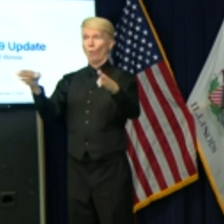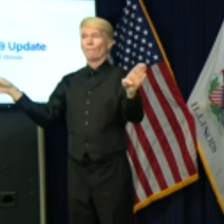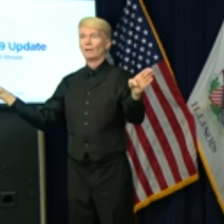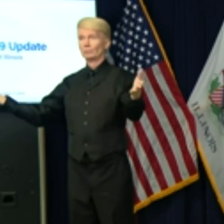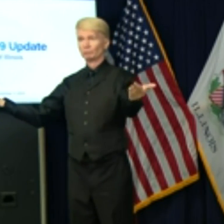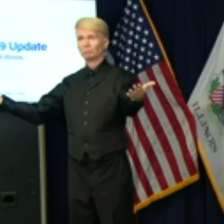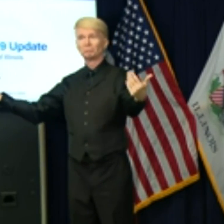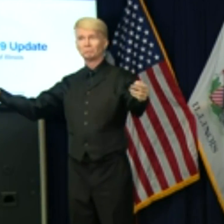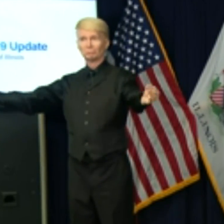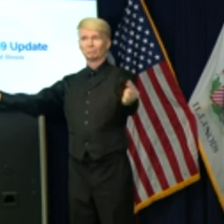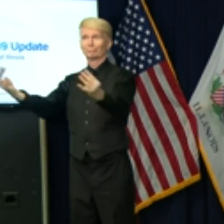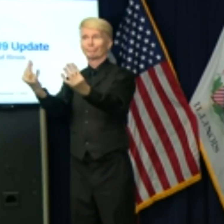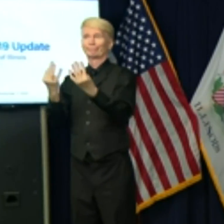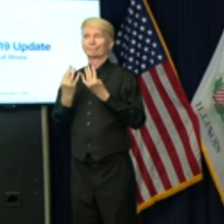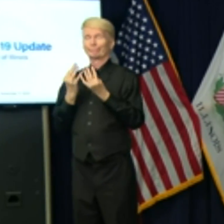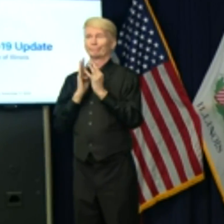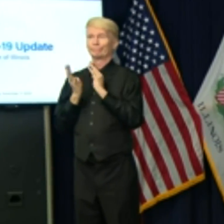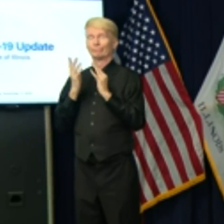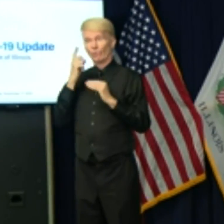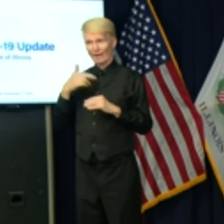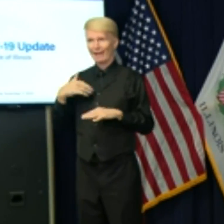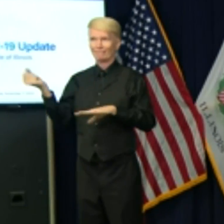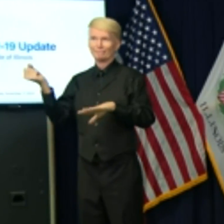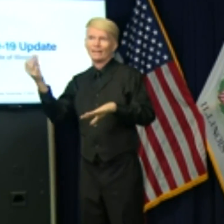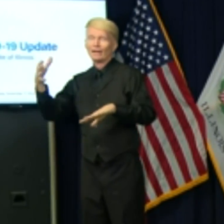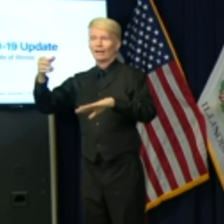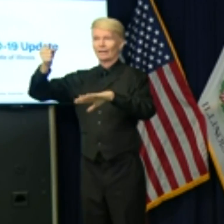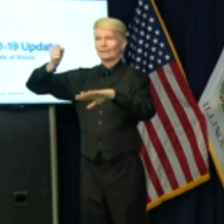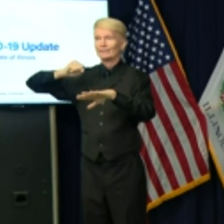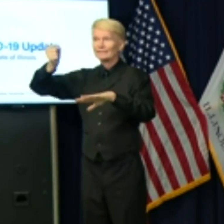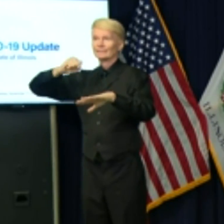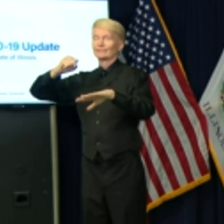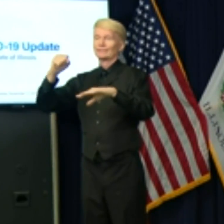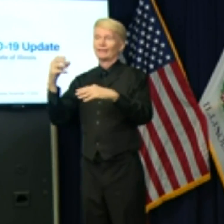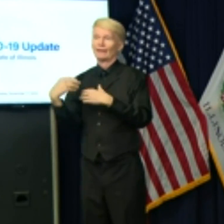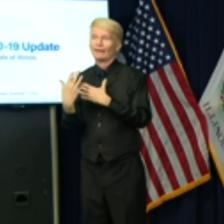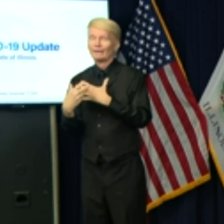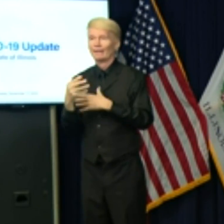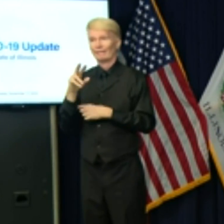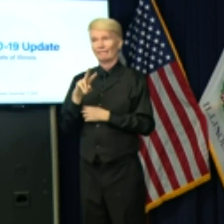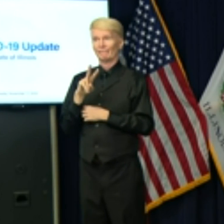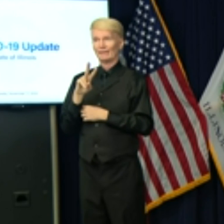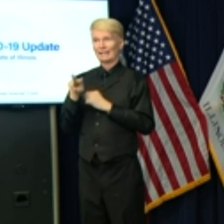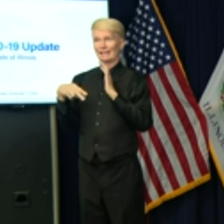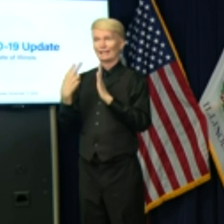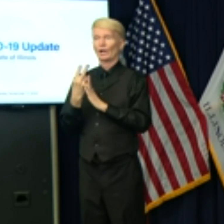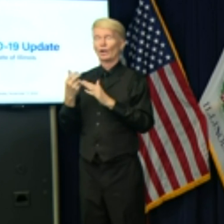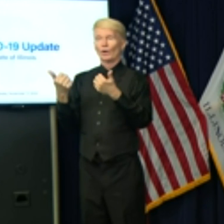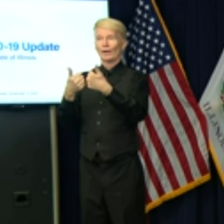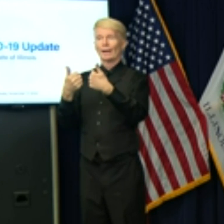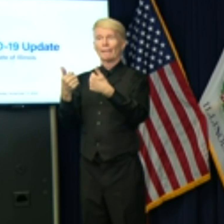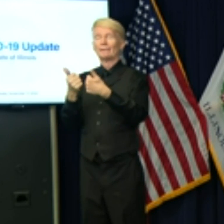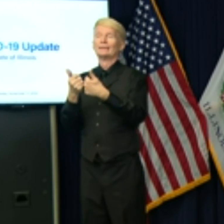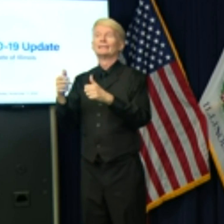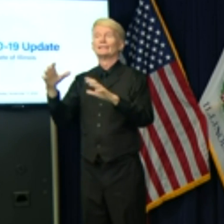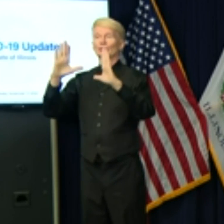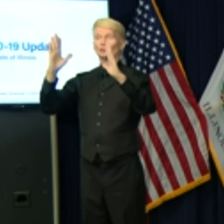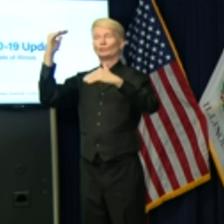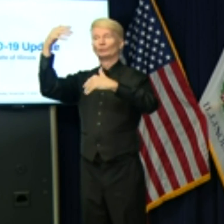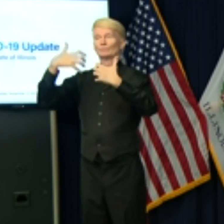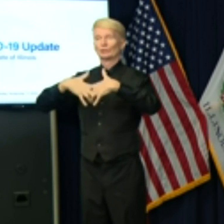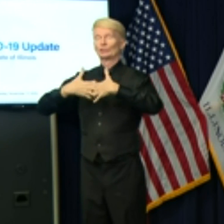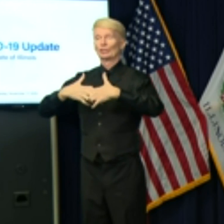open is because their video gaming terminals were providing them with a lot of income, and so they would just,